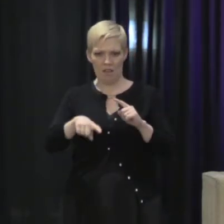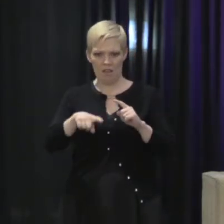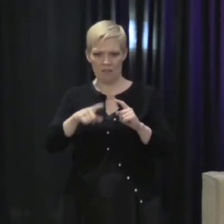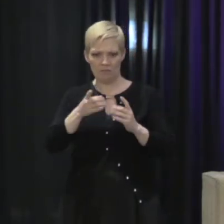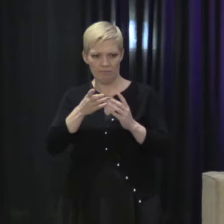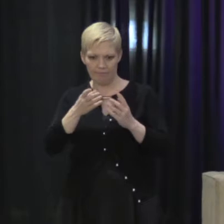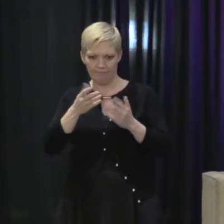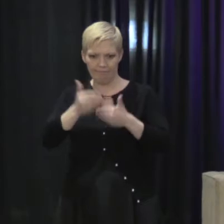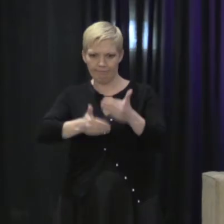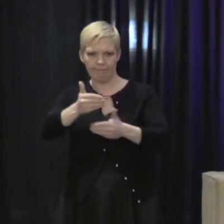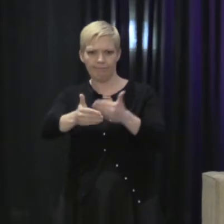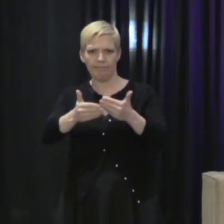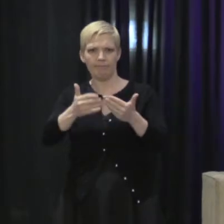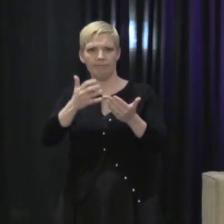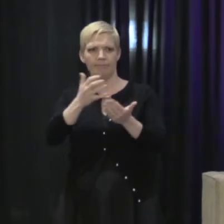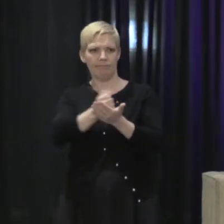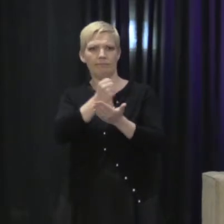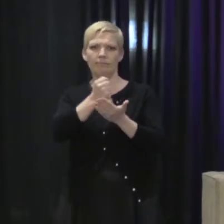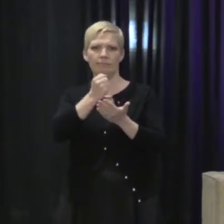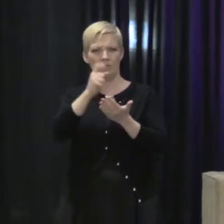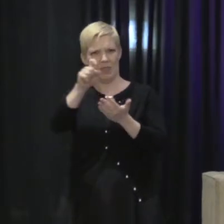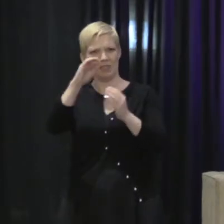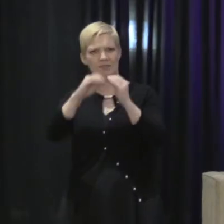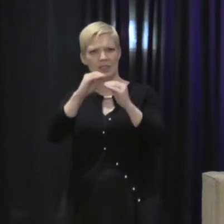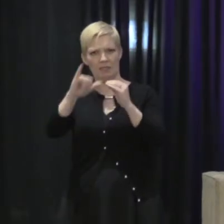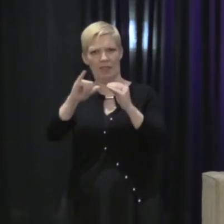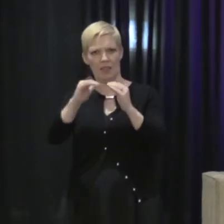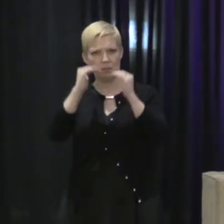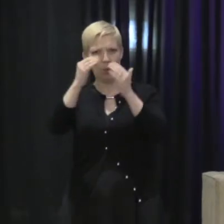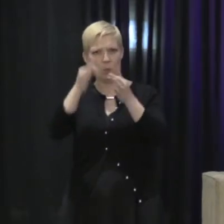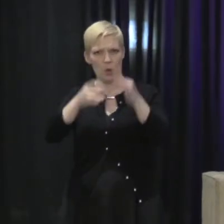we need to have the Supreme Court fix it, which of course they didn't.